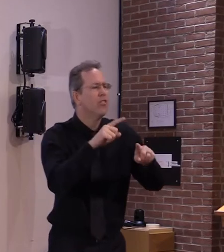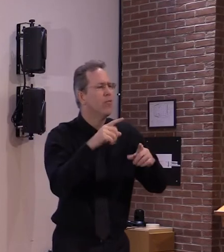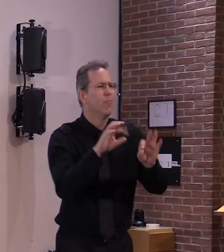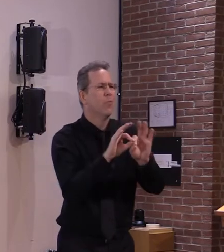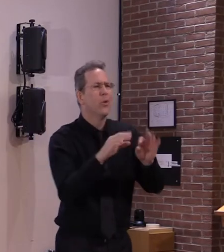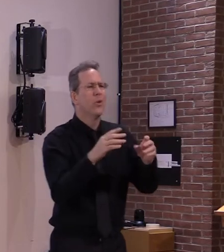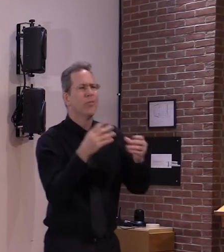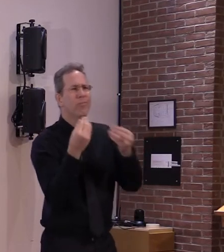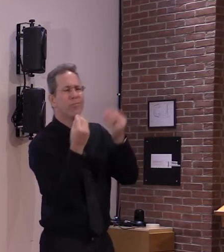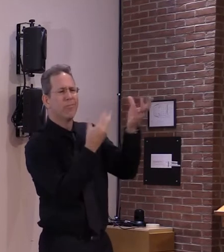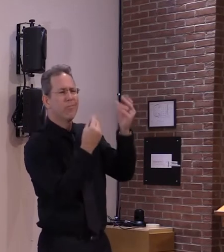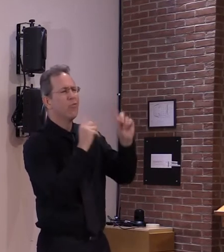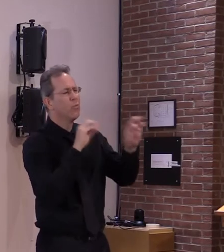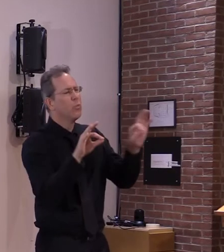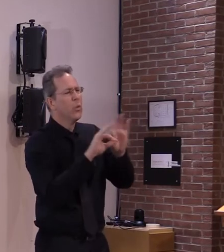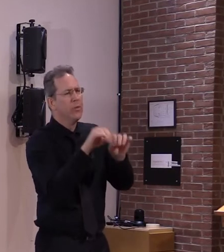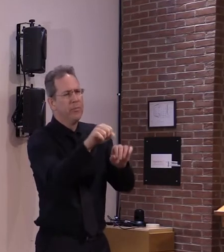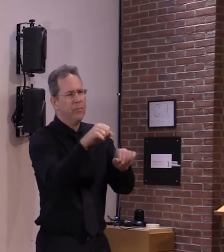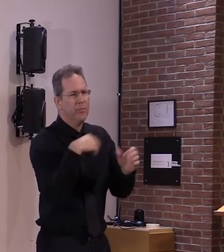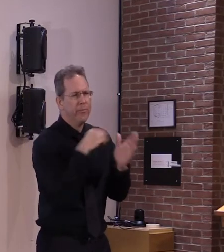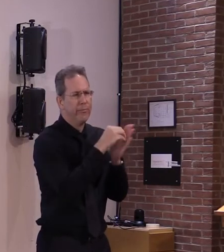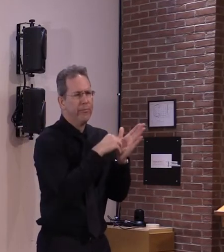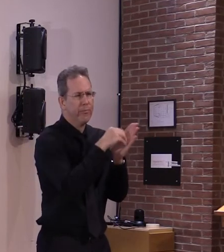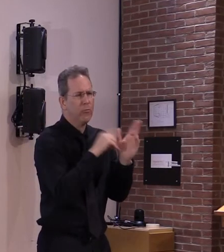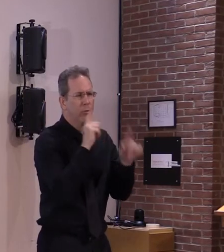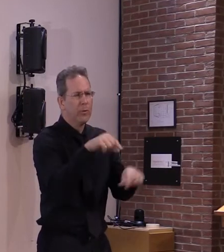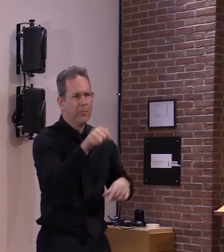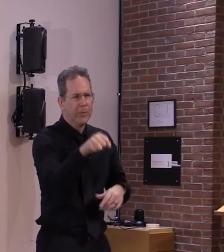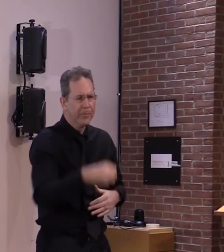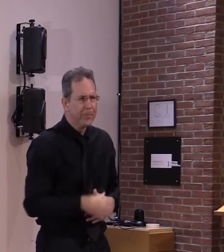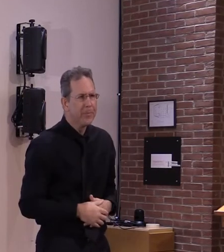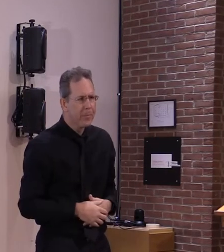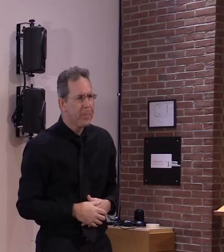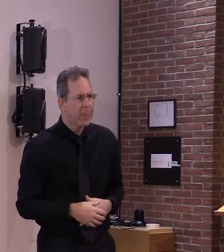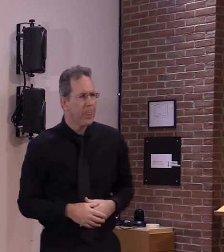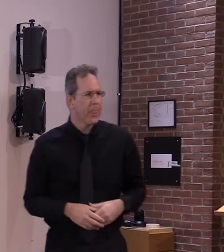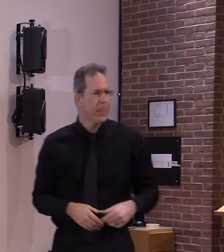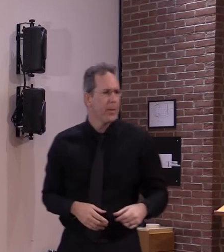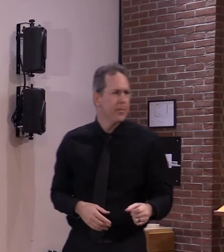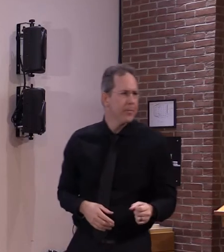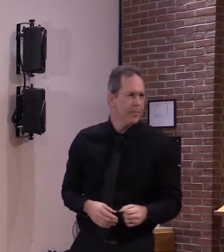okay thank you mark the bennington banner